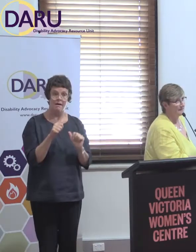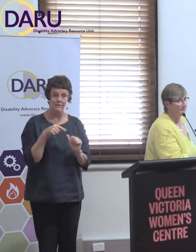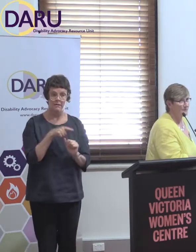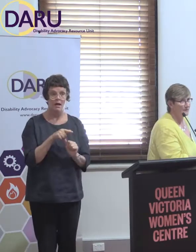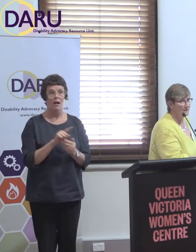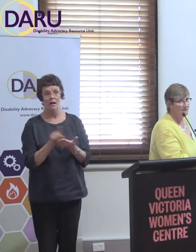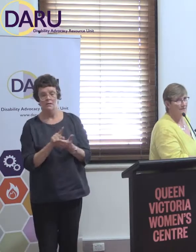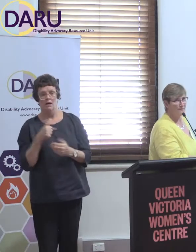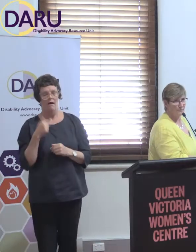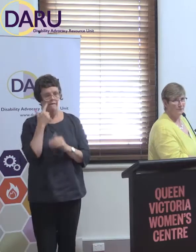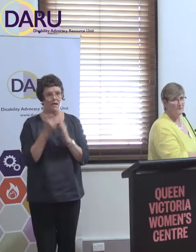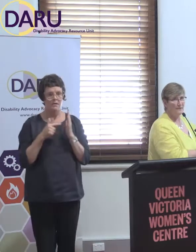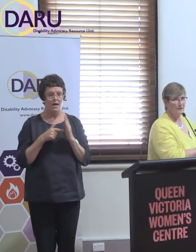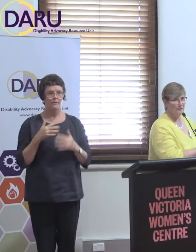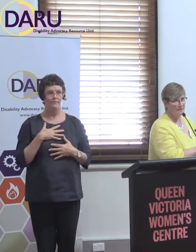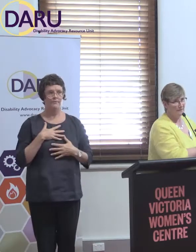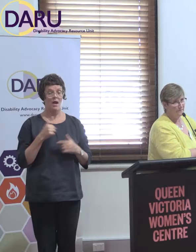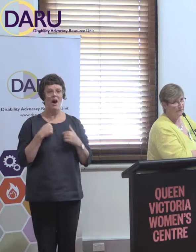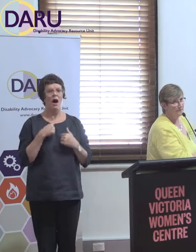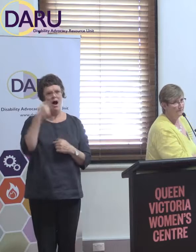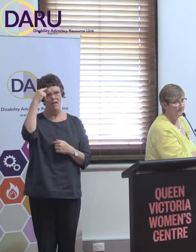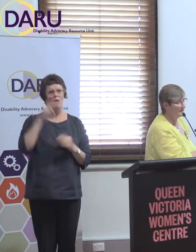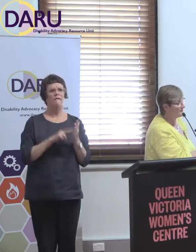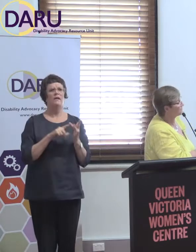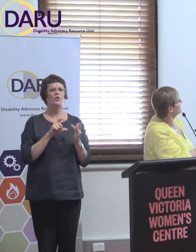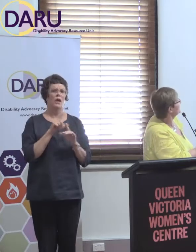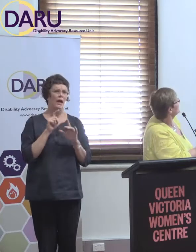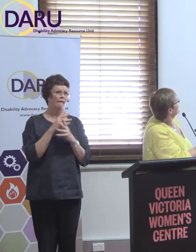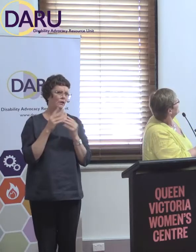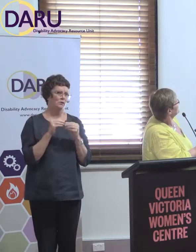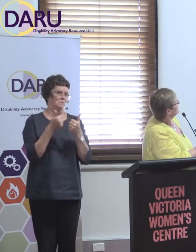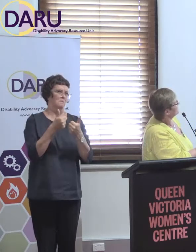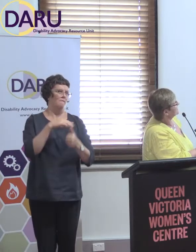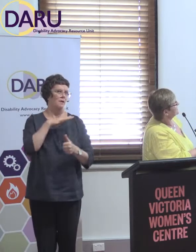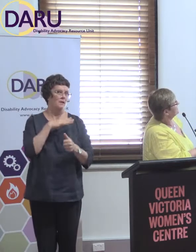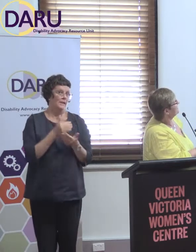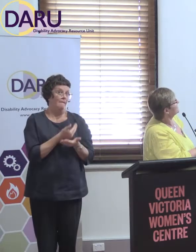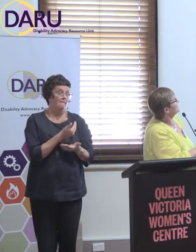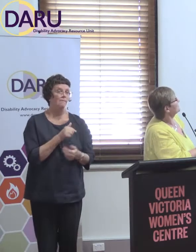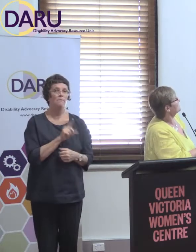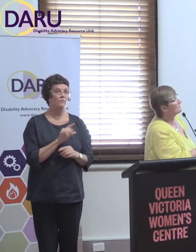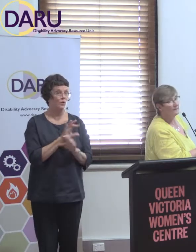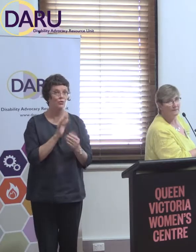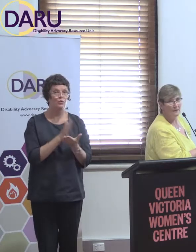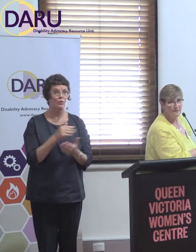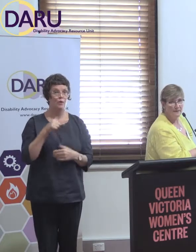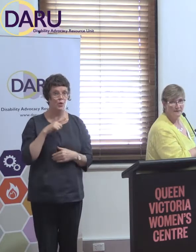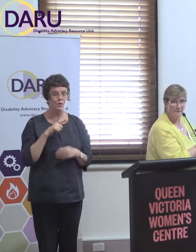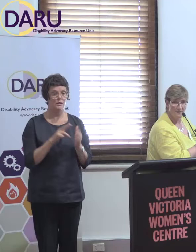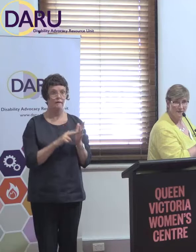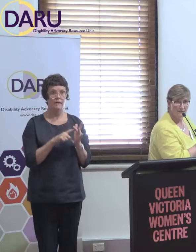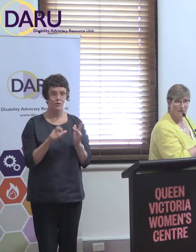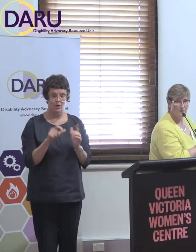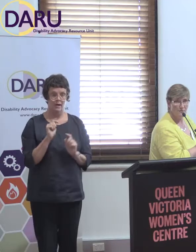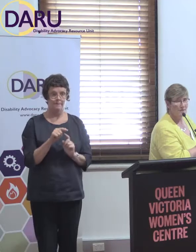horror that the Victorian... Because I'd been presuming everything was safe in Victoria, and it isn't true, because in Victoria, the total amount of money spent